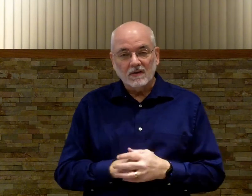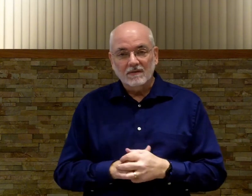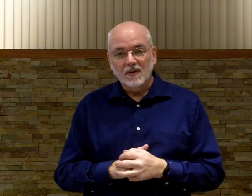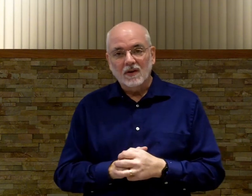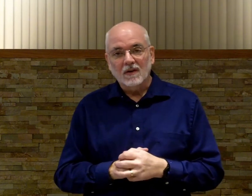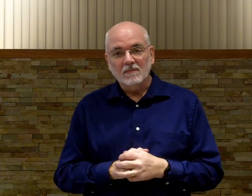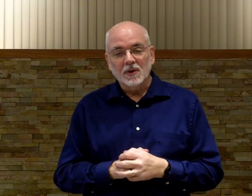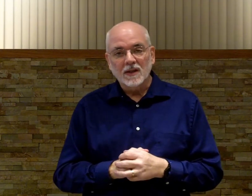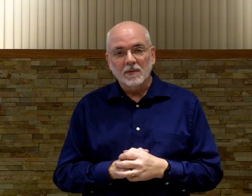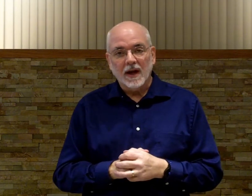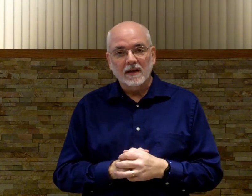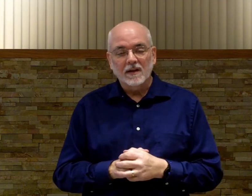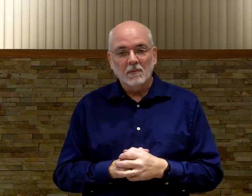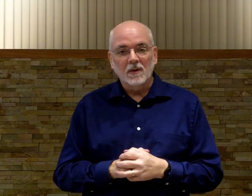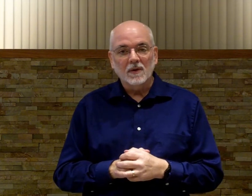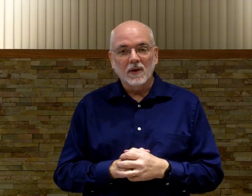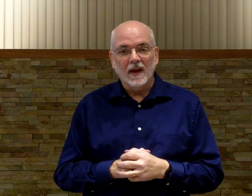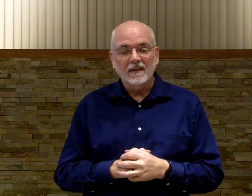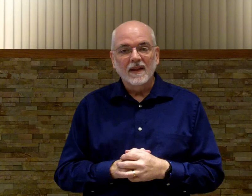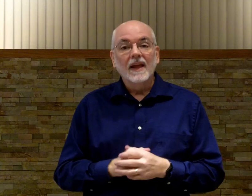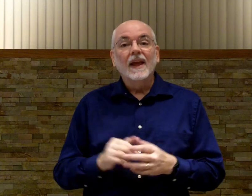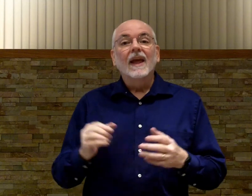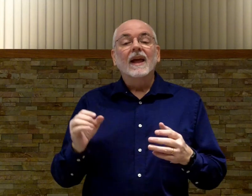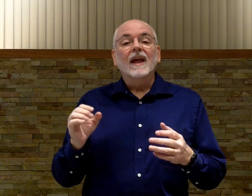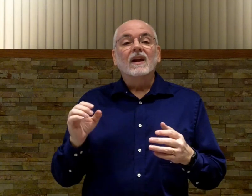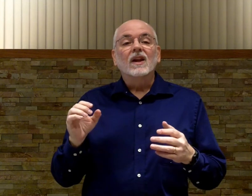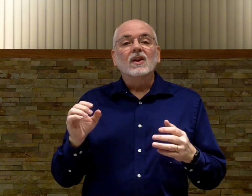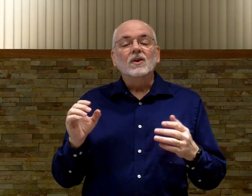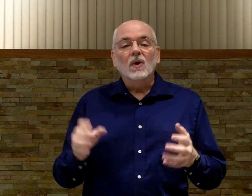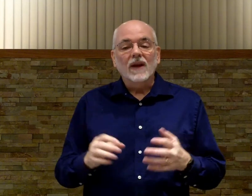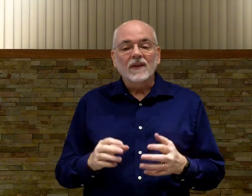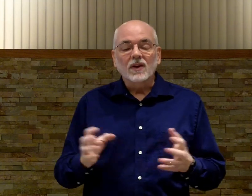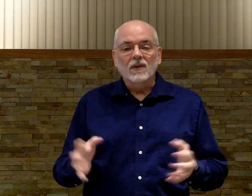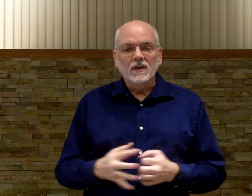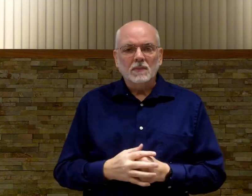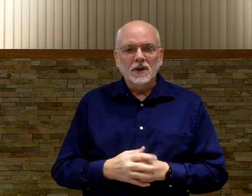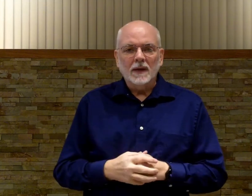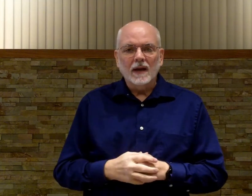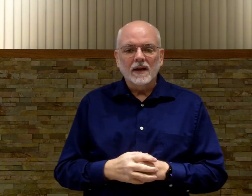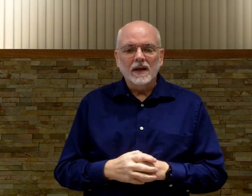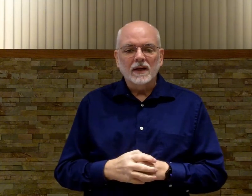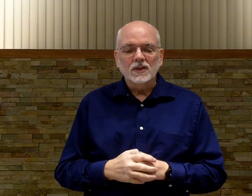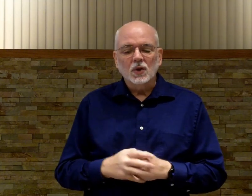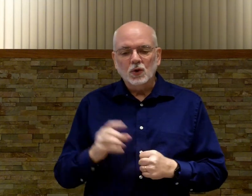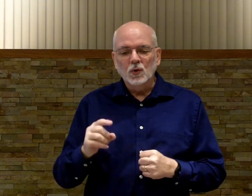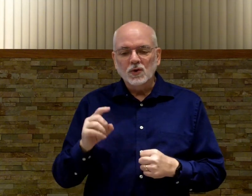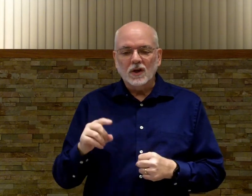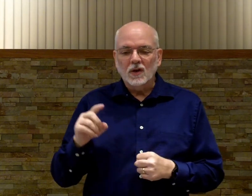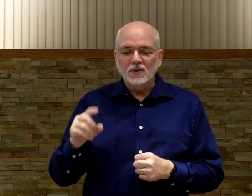participant ID number. Okay? You don't... If your participant ID is two zero